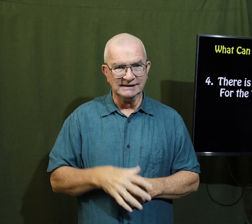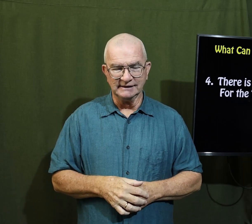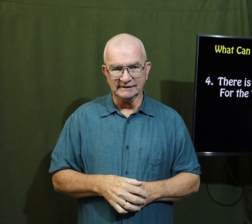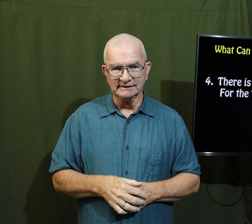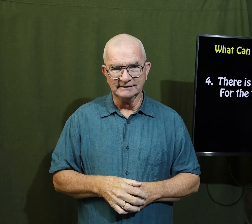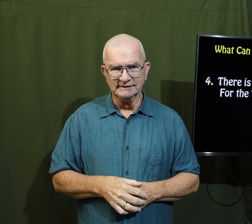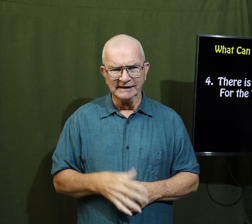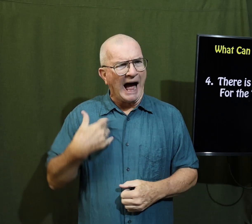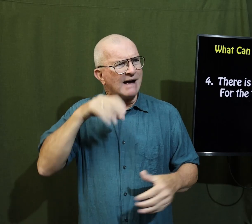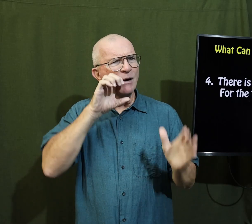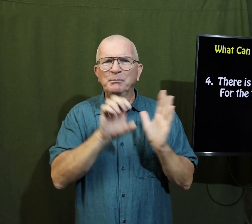in verse 13